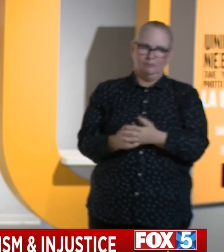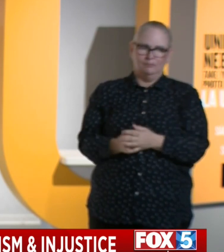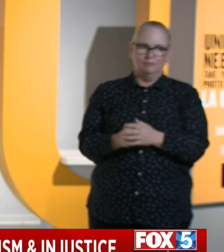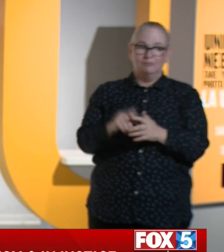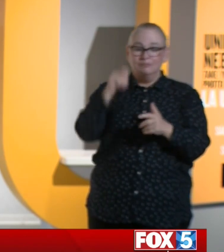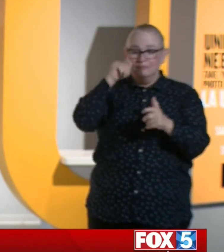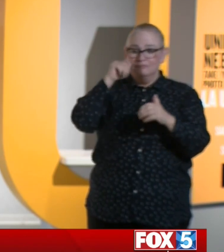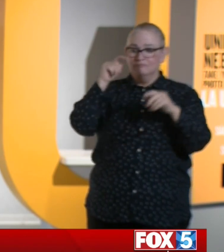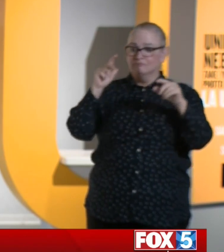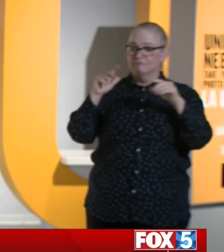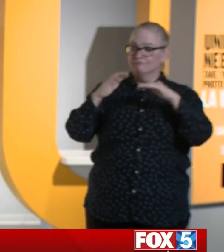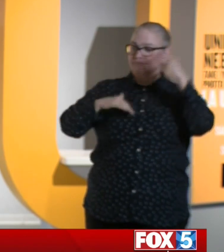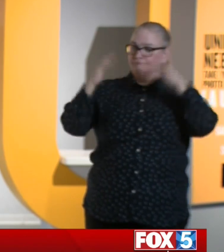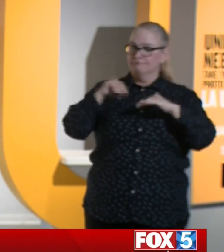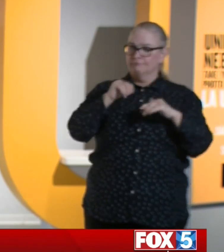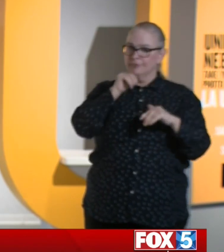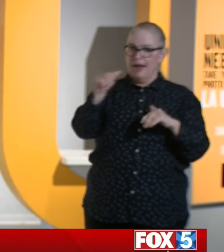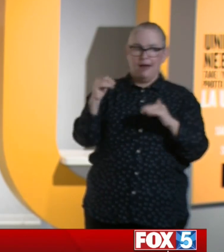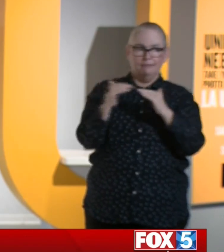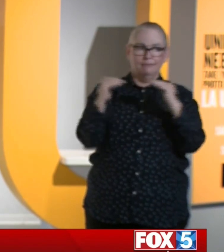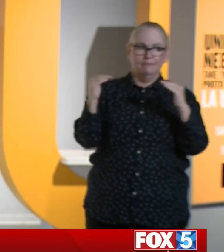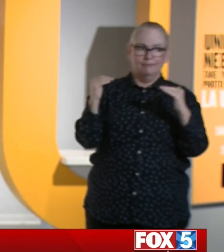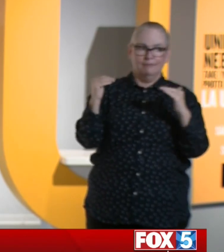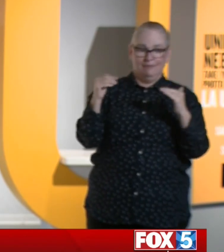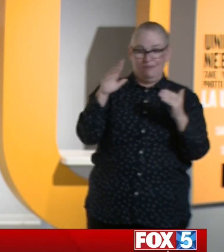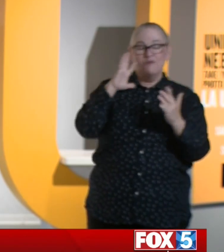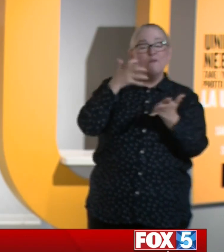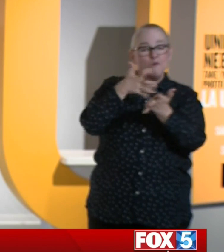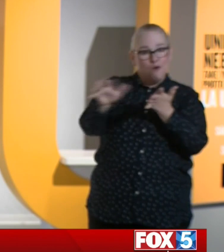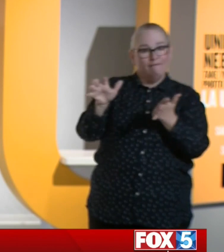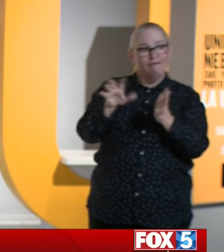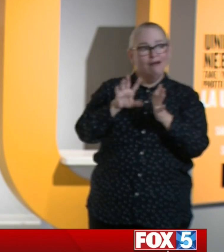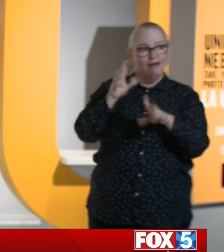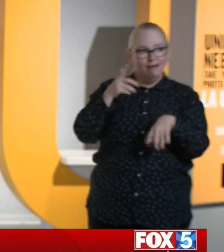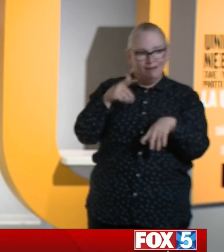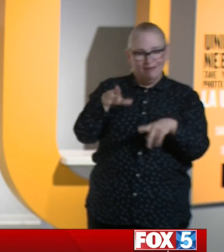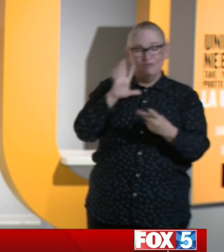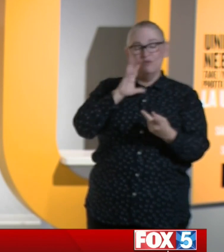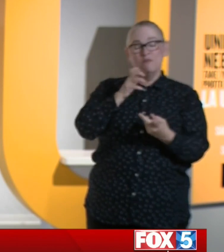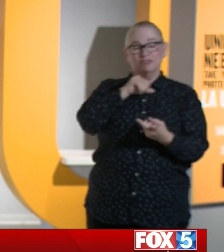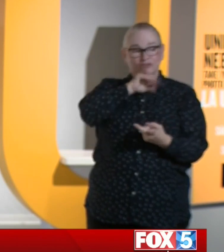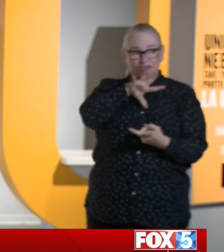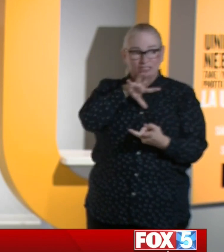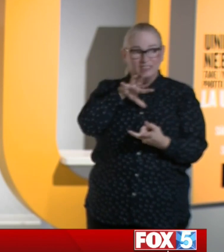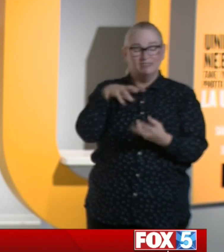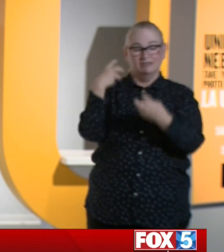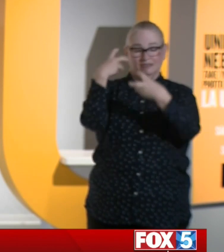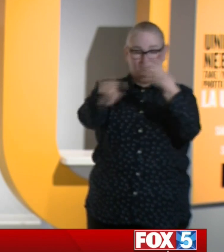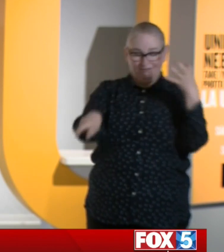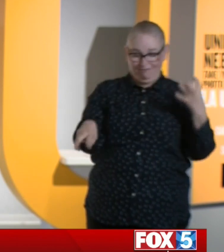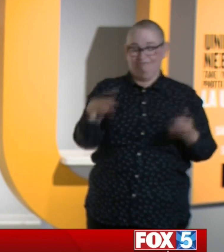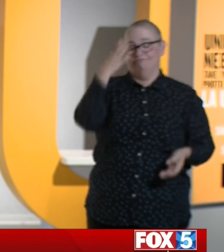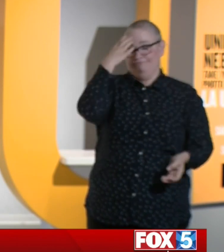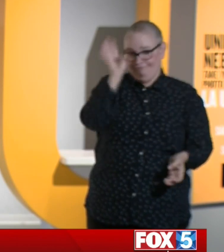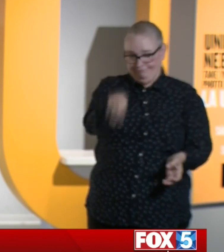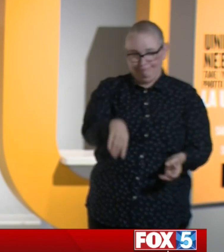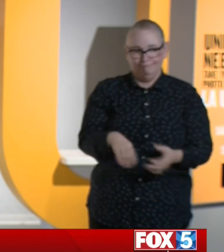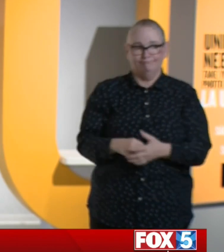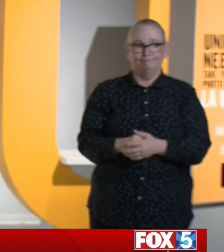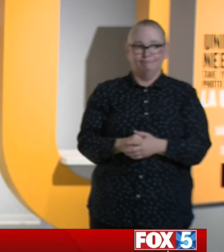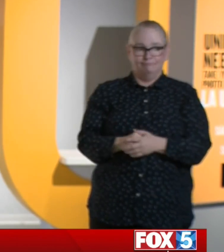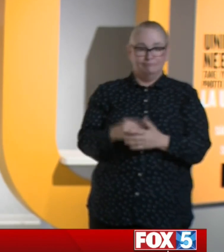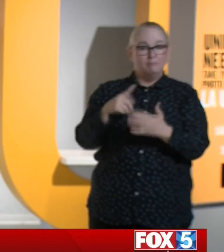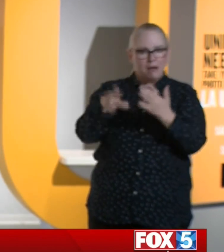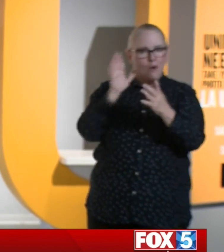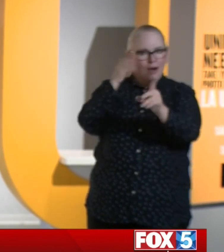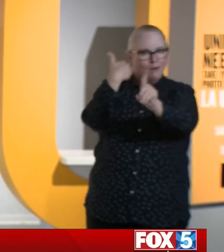It is rough. It is dirty oftentimes, and it's difficult. But we'll get there. I'm very excited to work